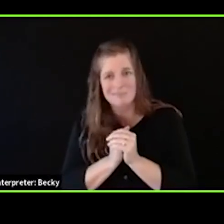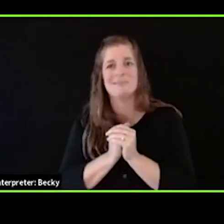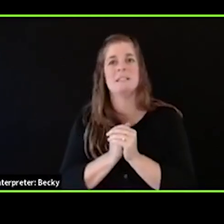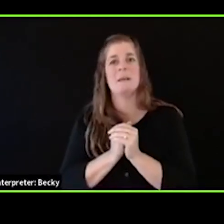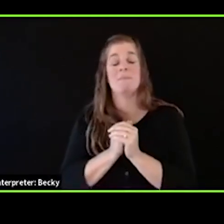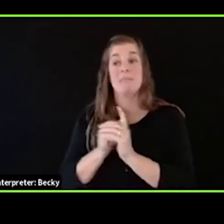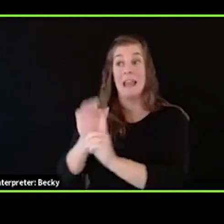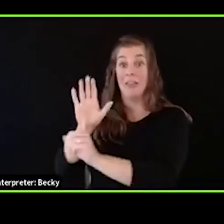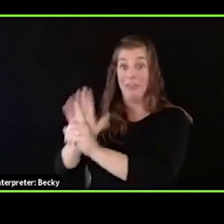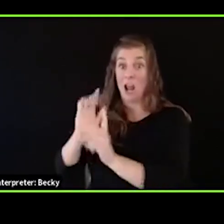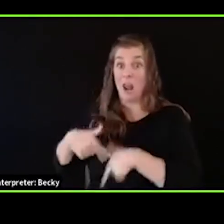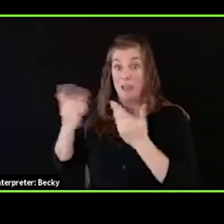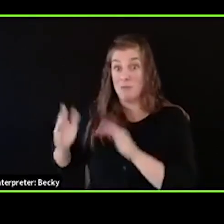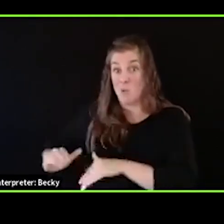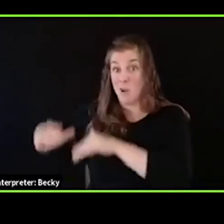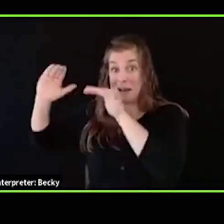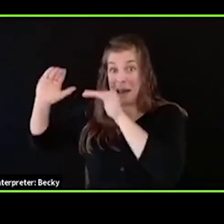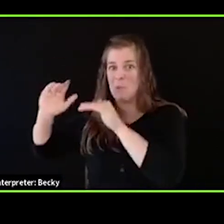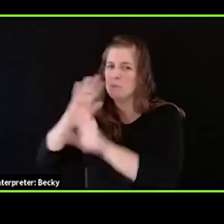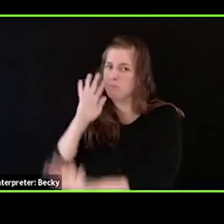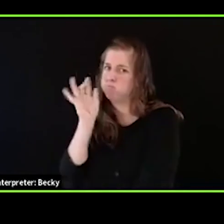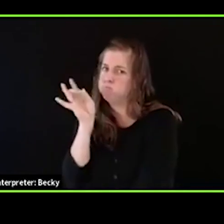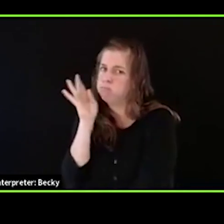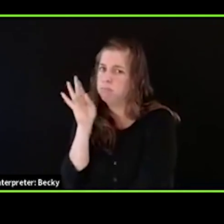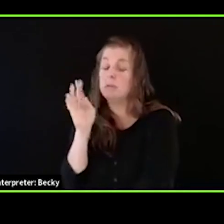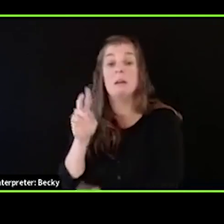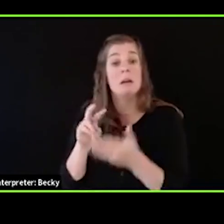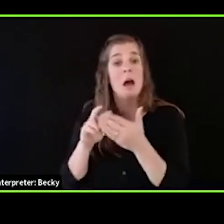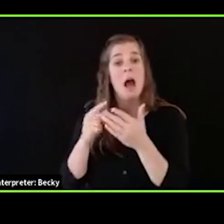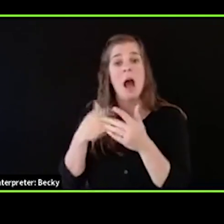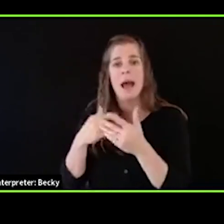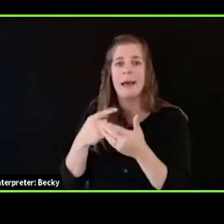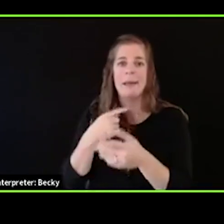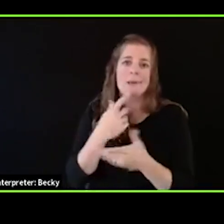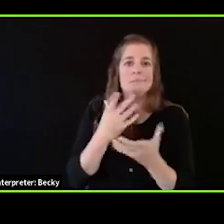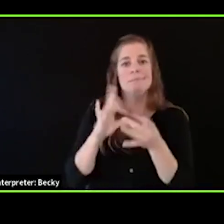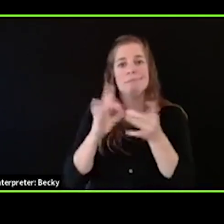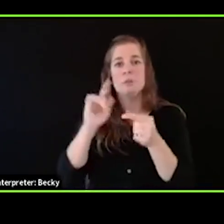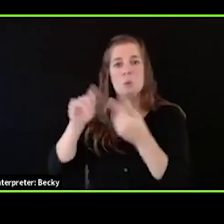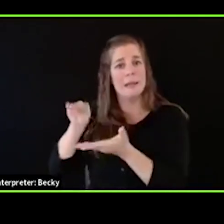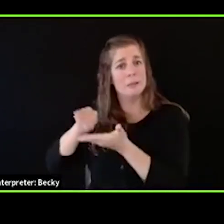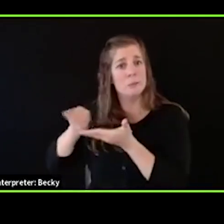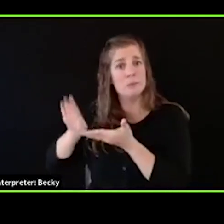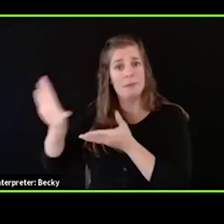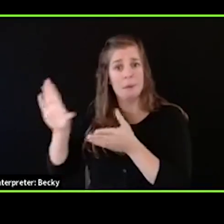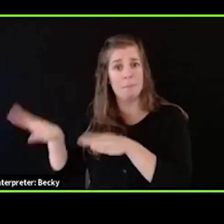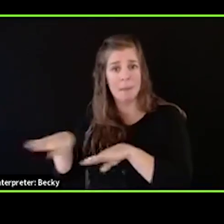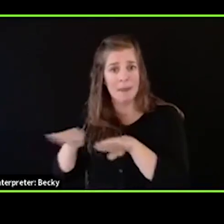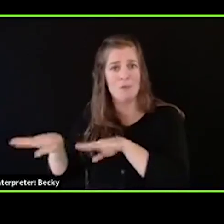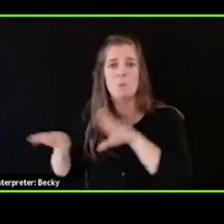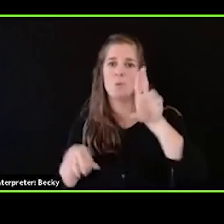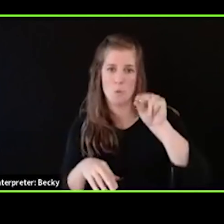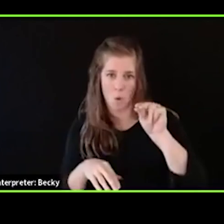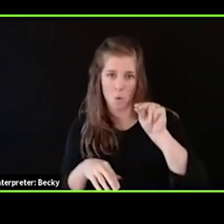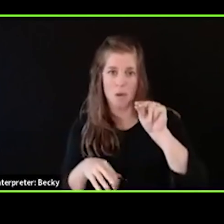like a cakewalk. And I don't say this to excuse the things that they did, but rather to understand that they were as much